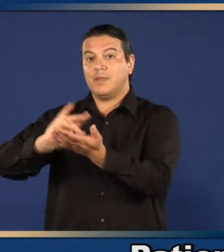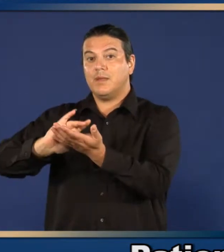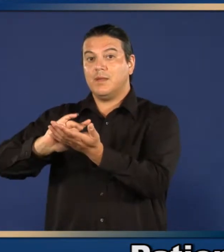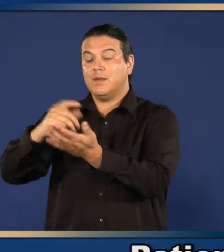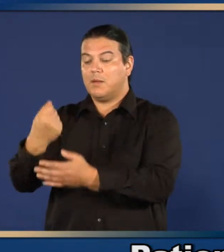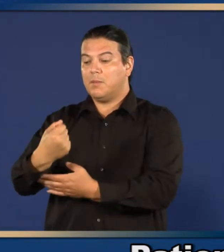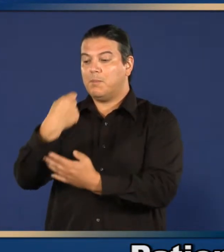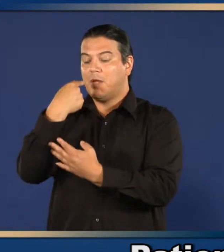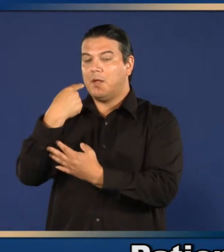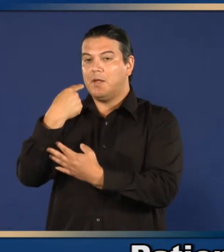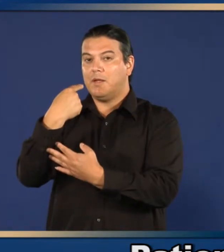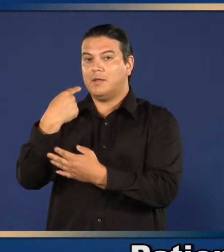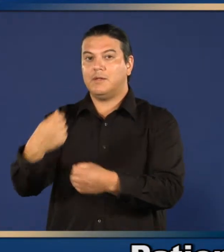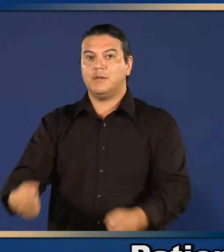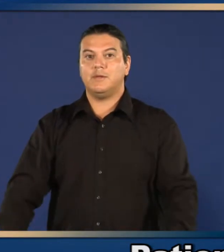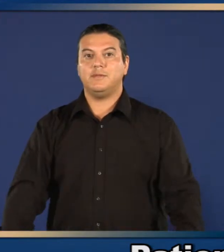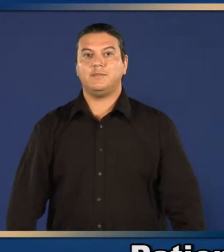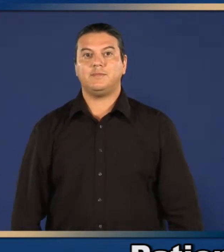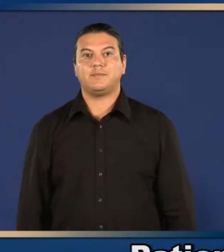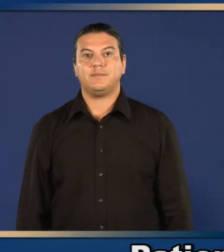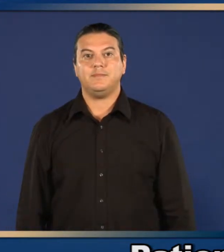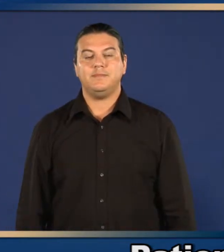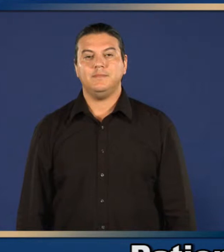Oral Tablet.